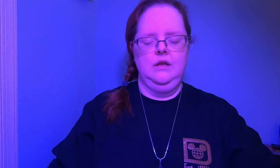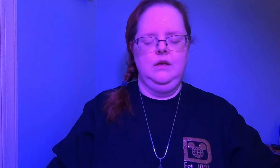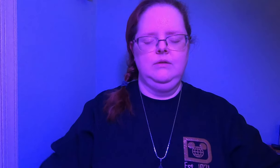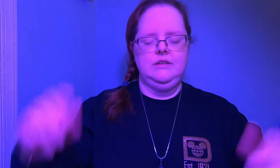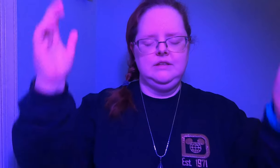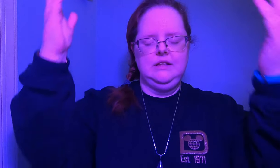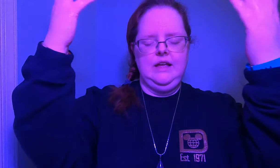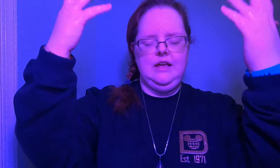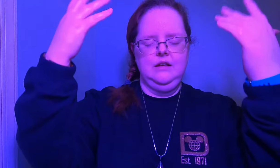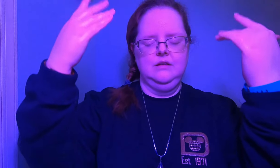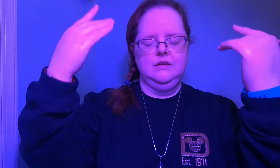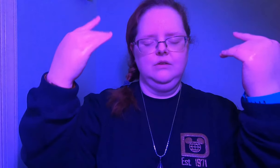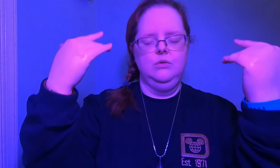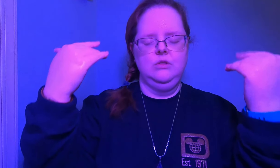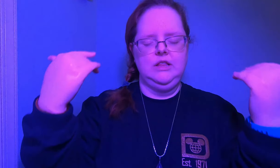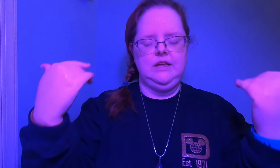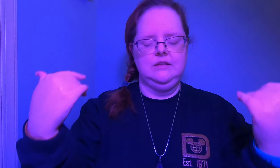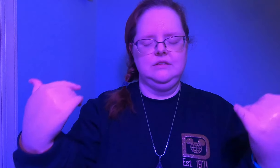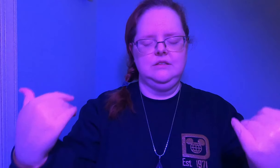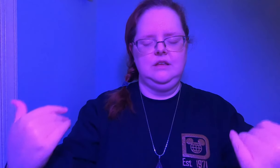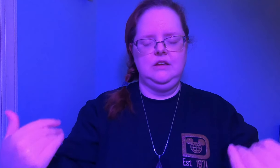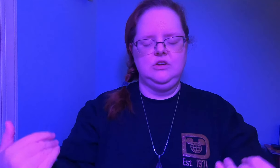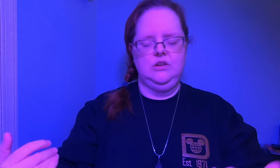with a slight cooling sensation